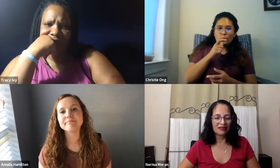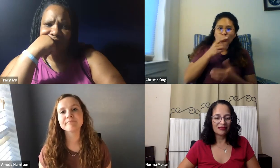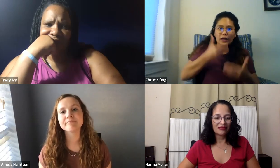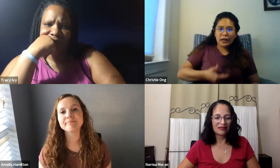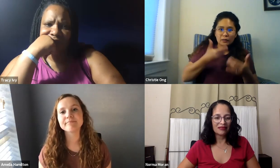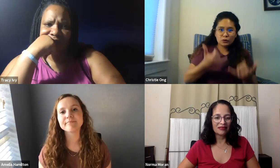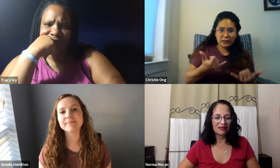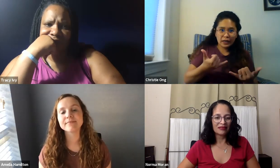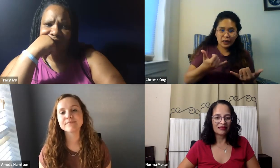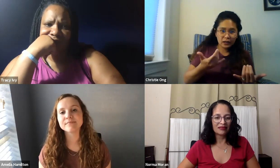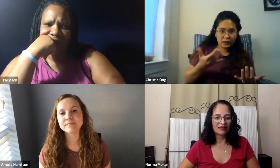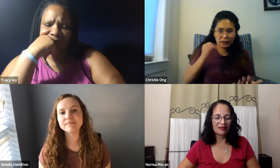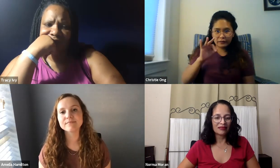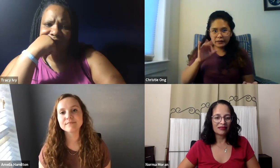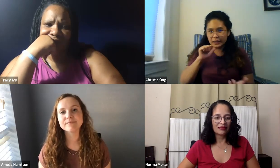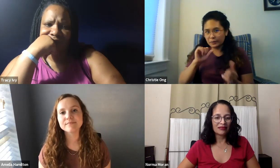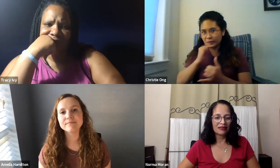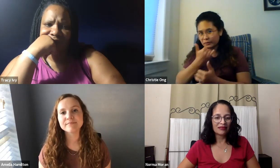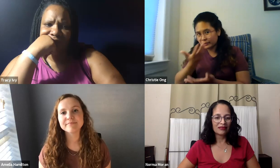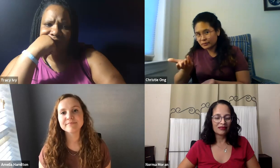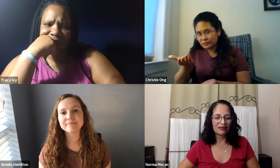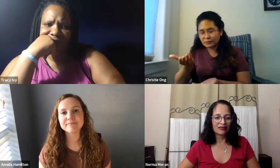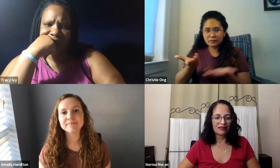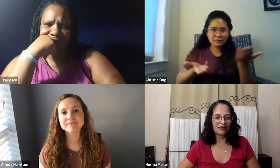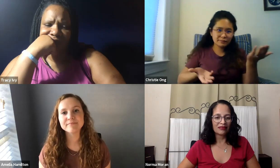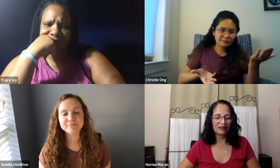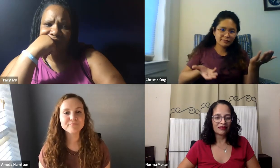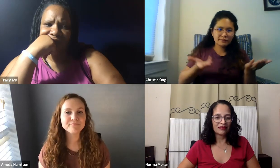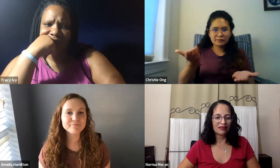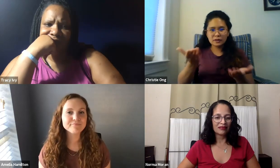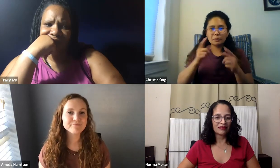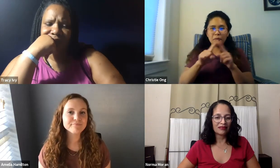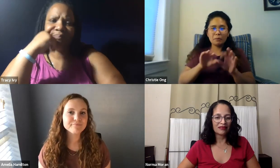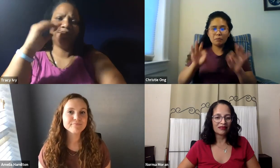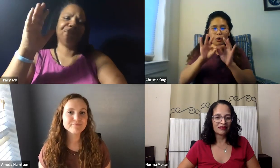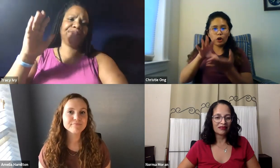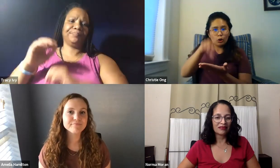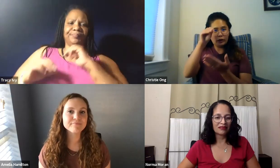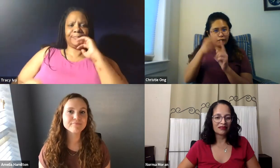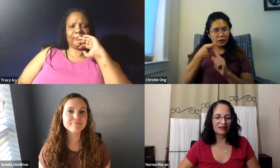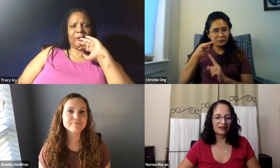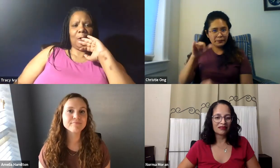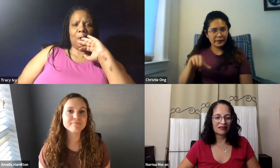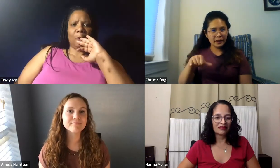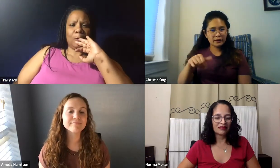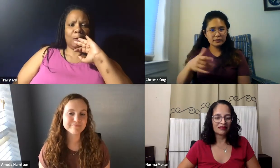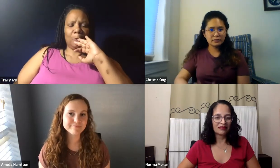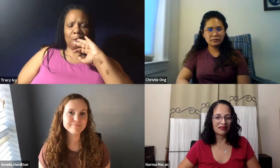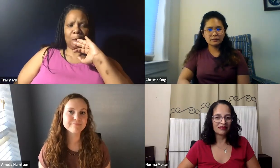I don't know. I wouldn't be who I am today if I hadn't made the decisions and the mistakes that I made in the past. What's important, though, is that